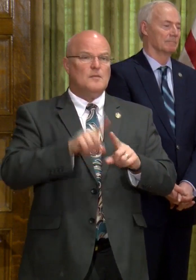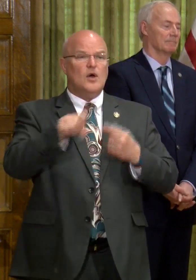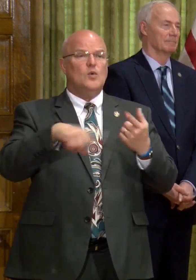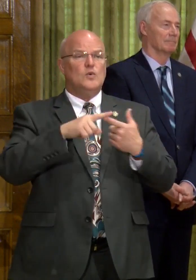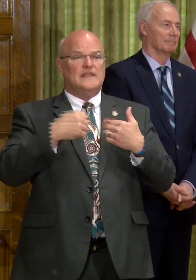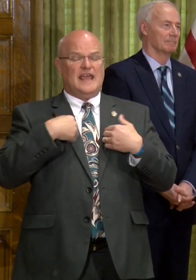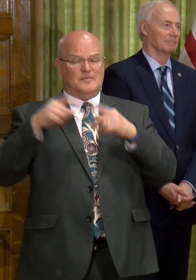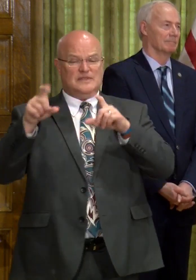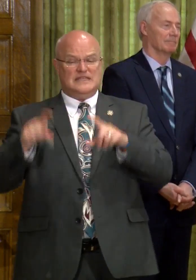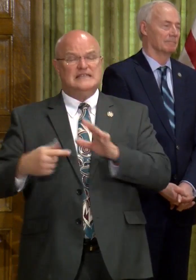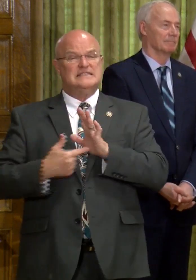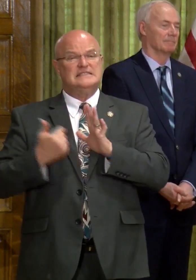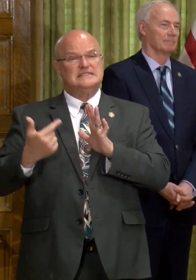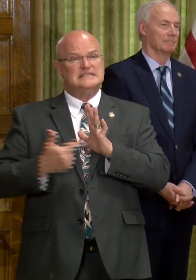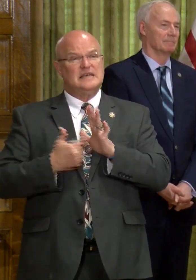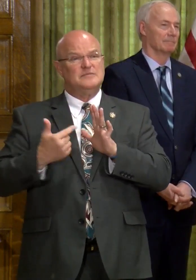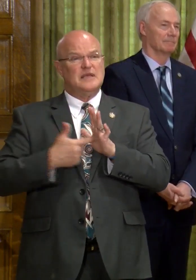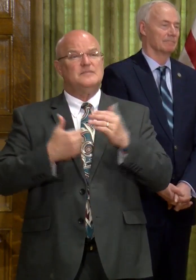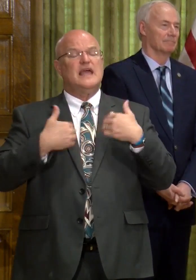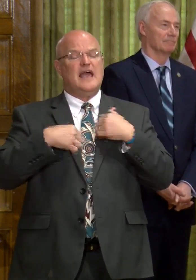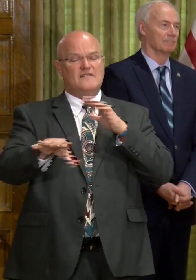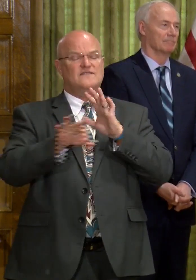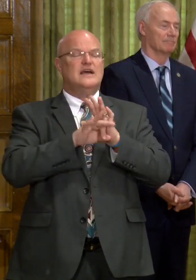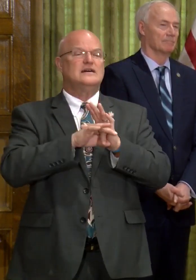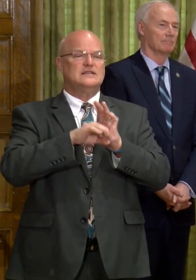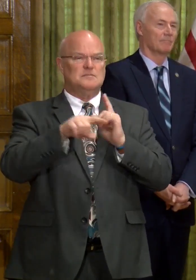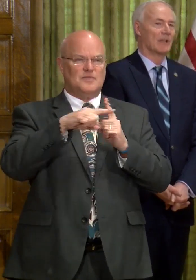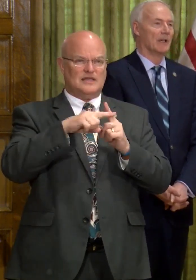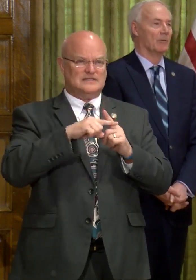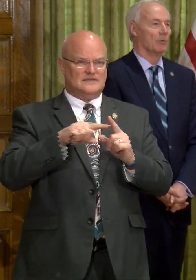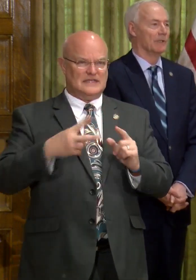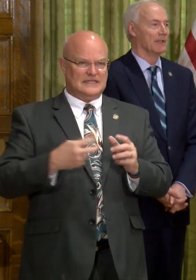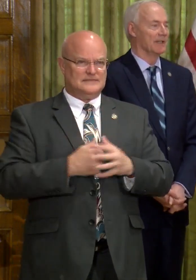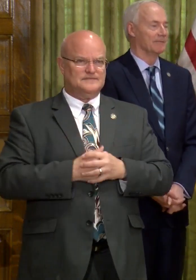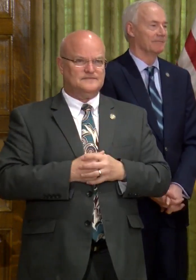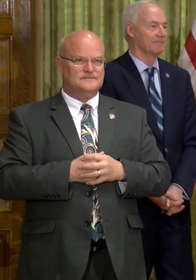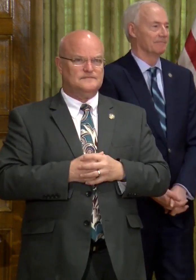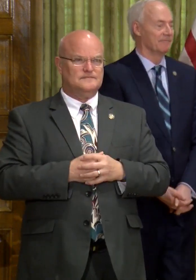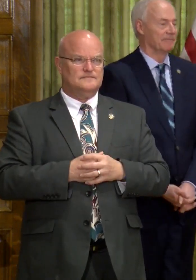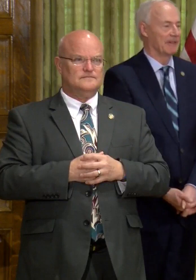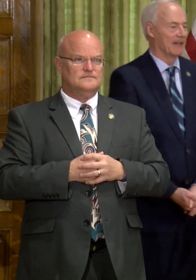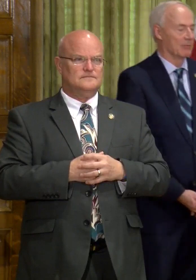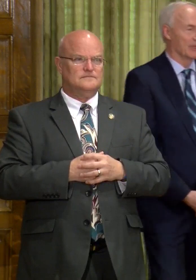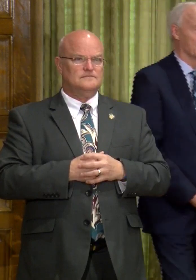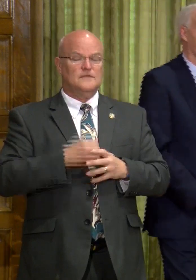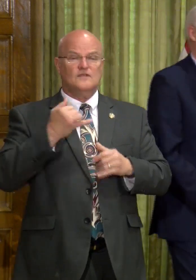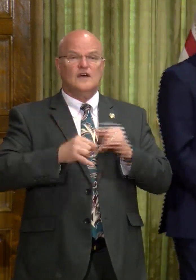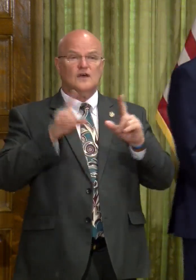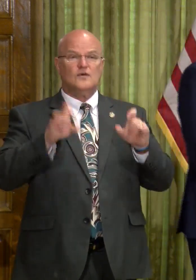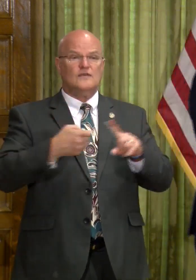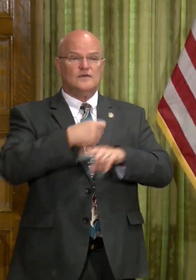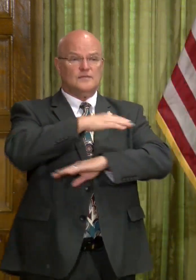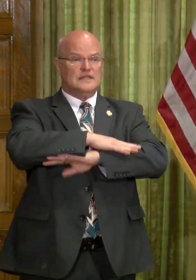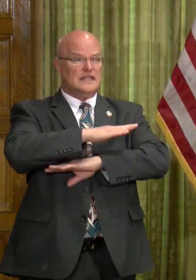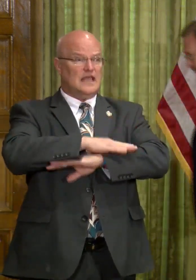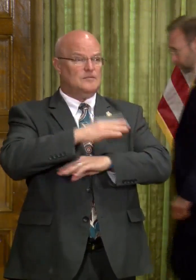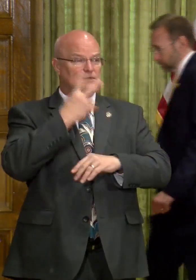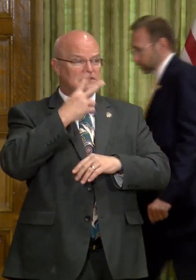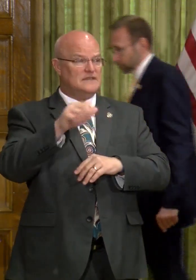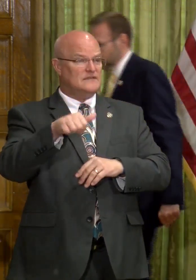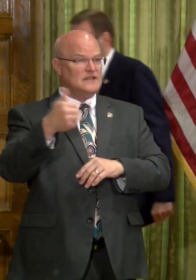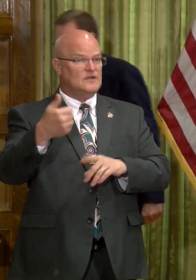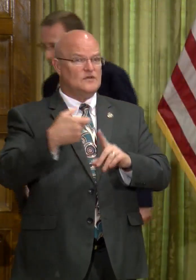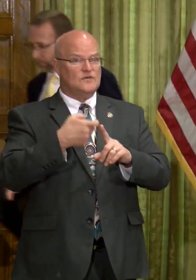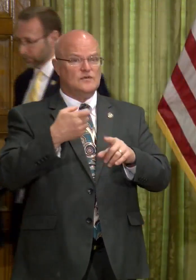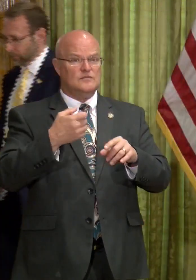but when they have been tested, sometimes, uh, they have found a positive. One, uh, final question from the table and we'll see if